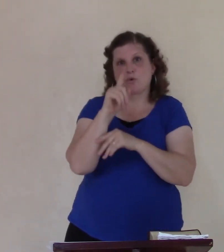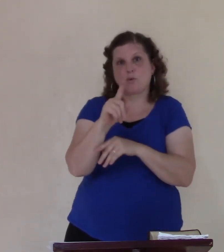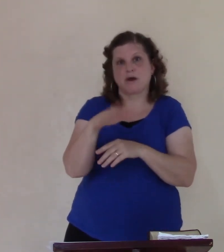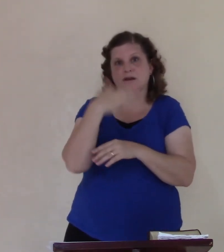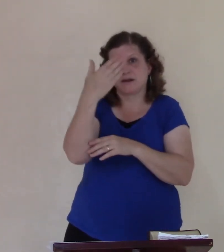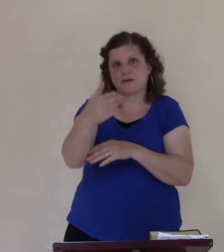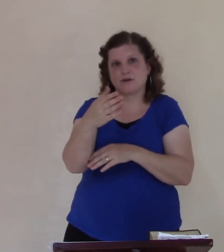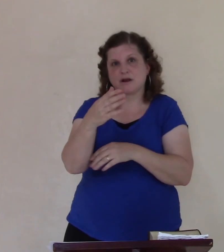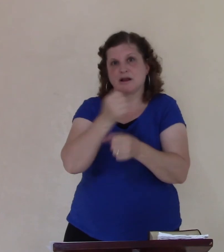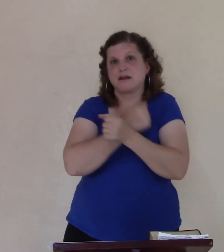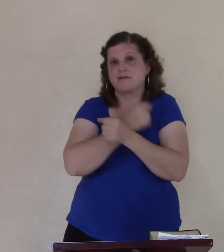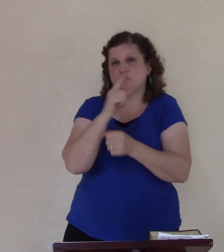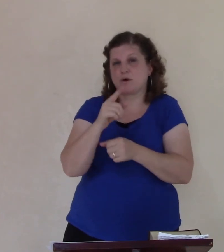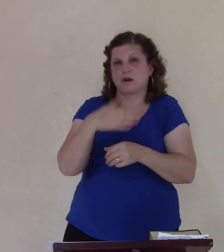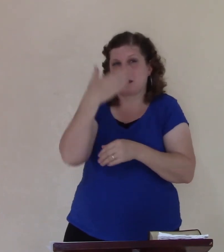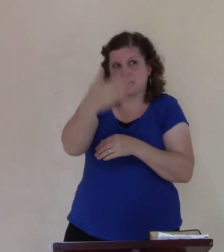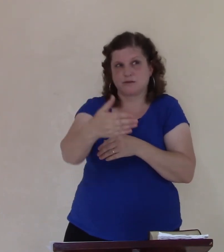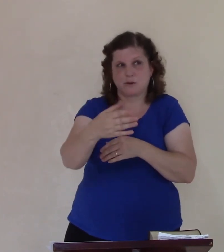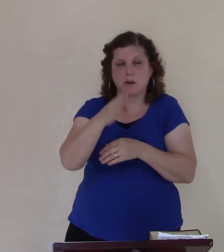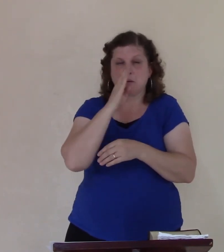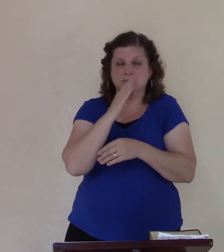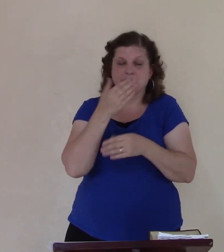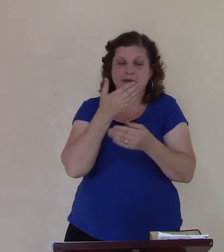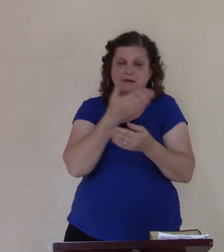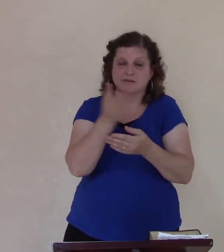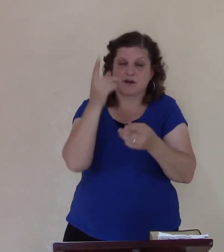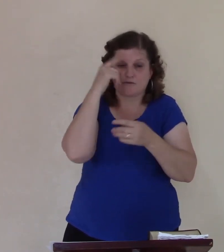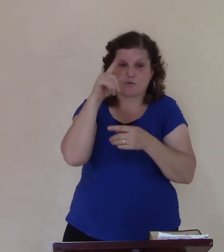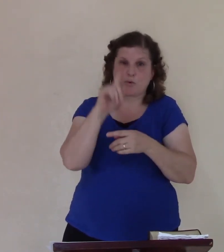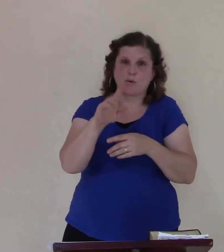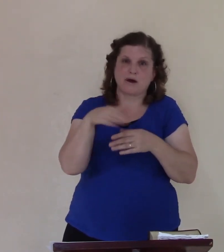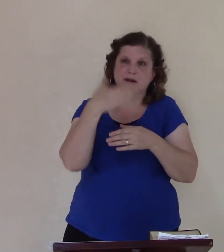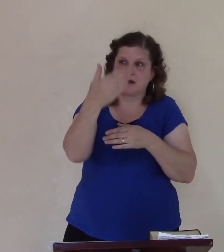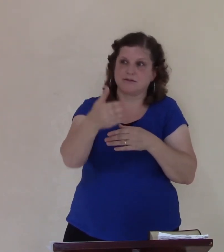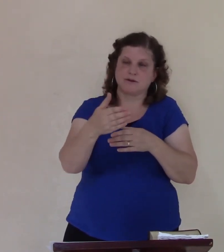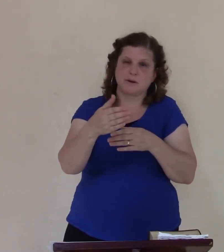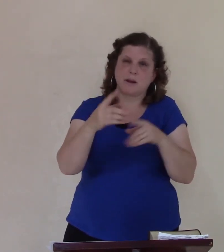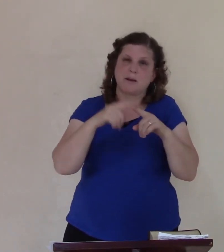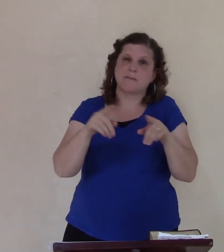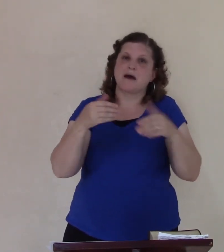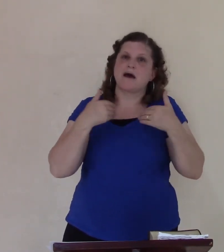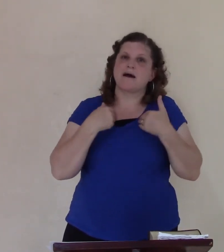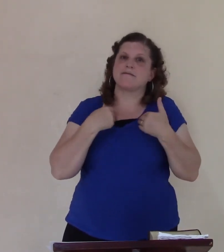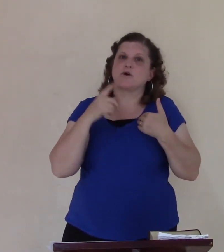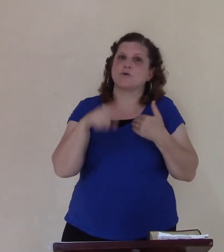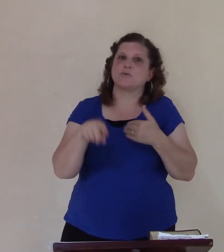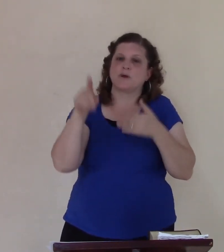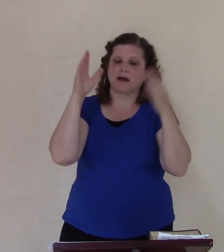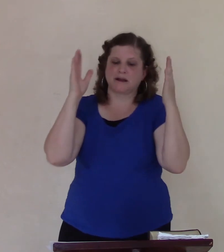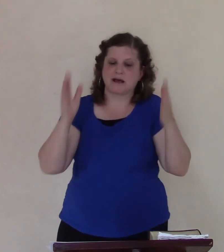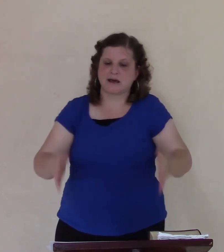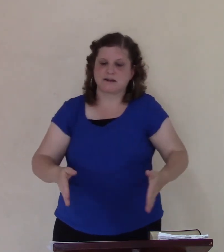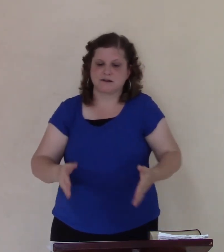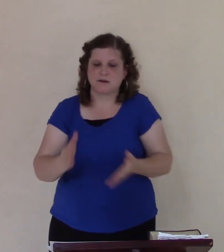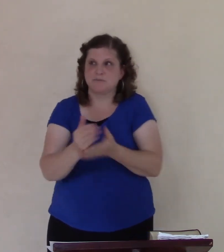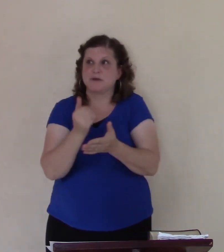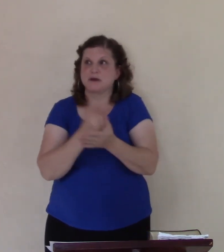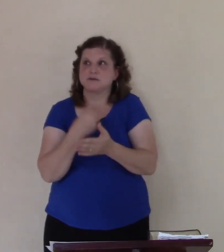should be there for another but we should also have a right attitude okay because because we get this expectation